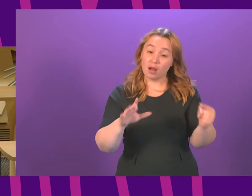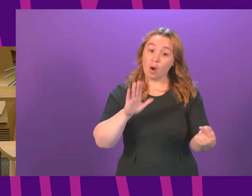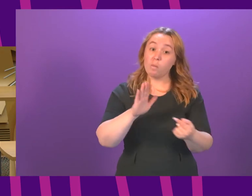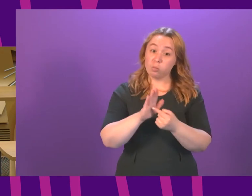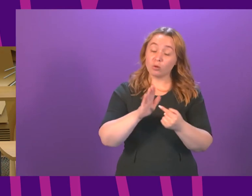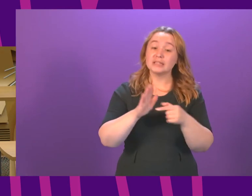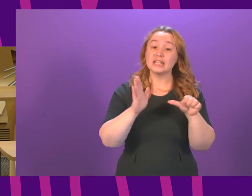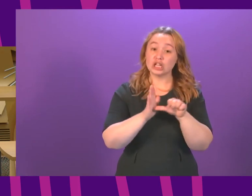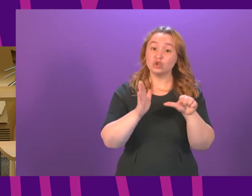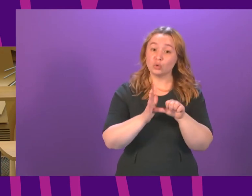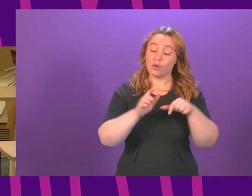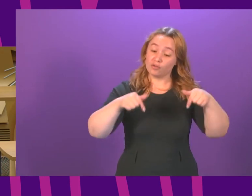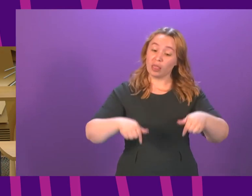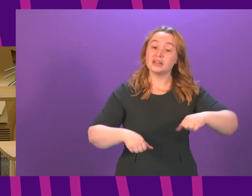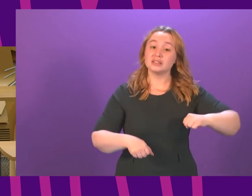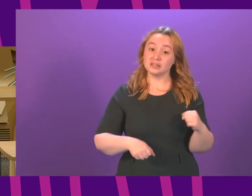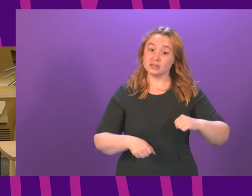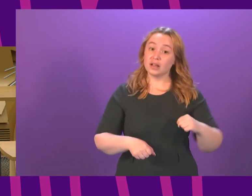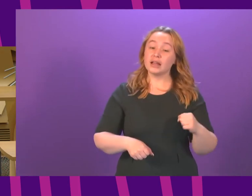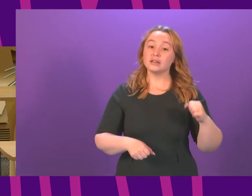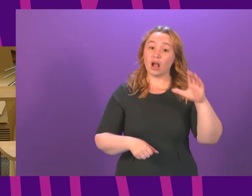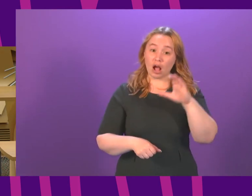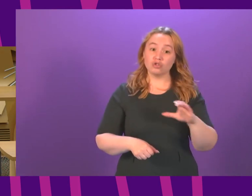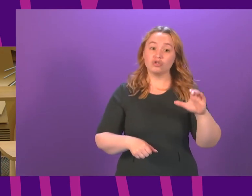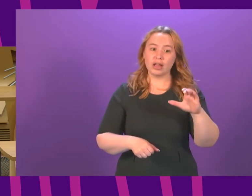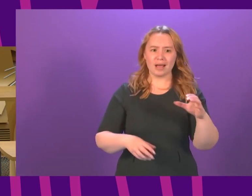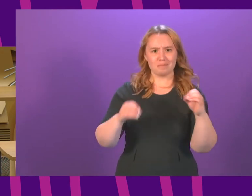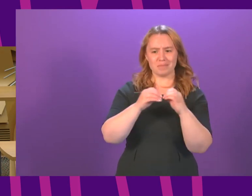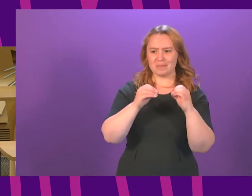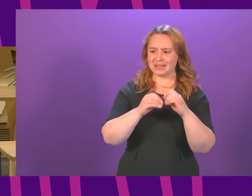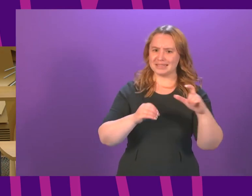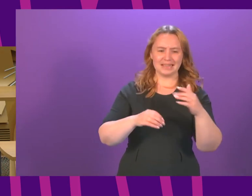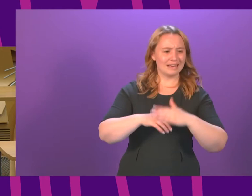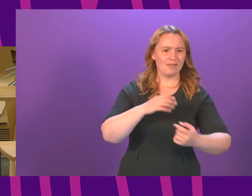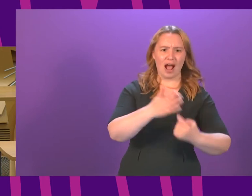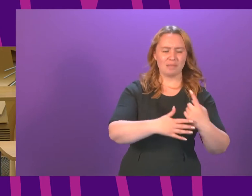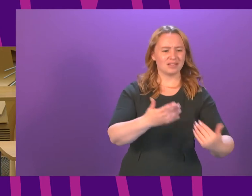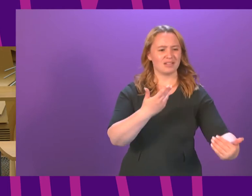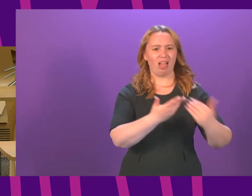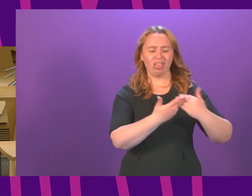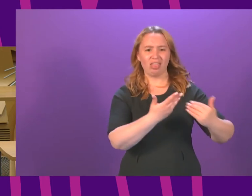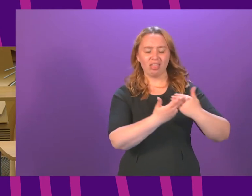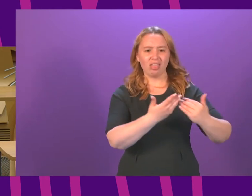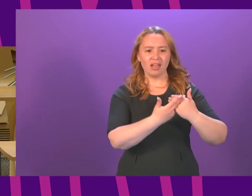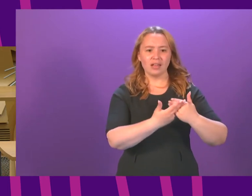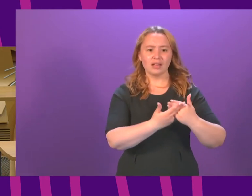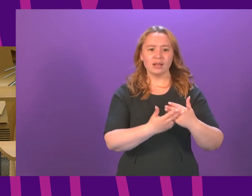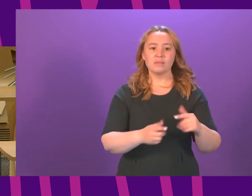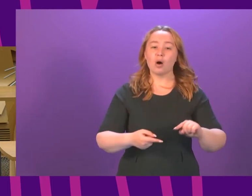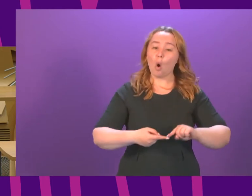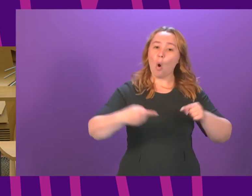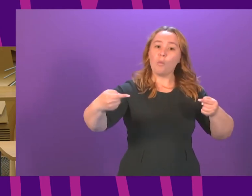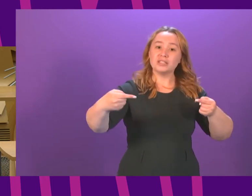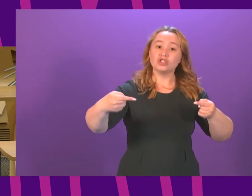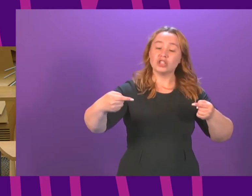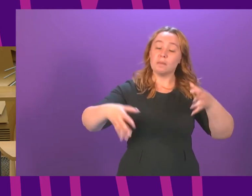important issue for our country and it's now appropriate we don't get this on the BBC, know, it's now appropriate for opposition politicians to